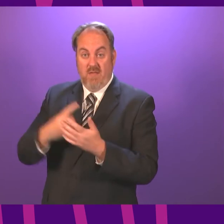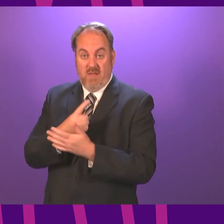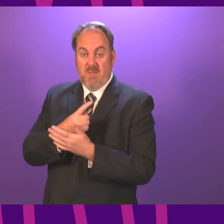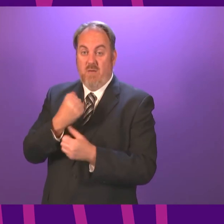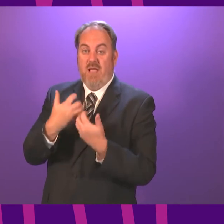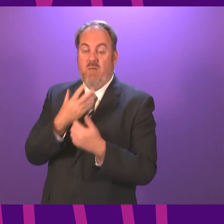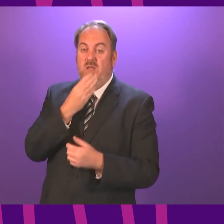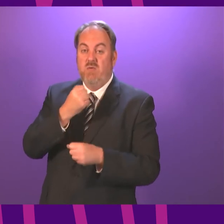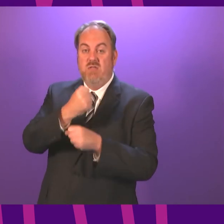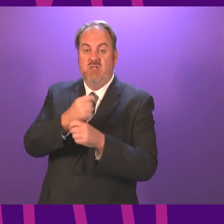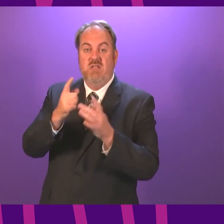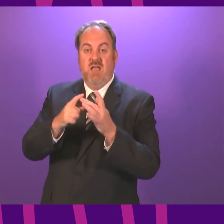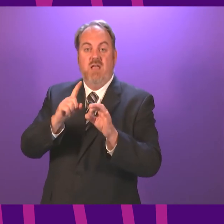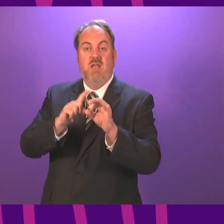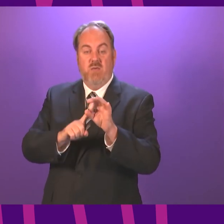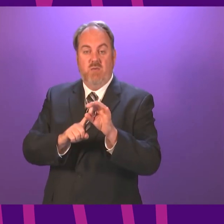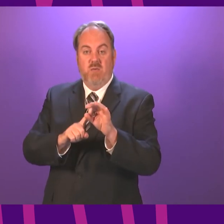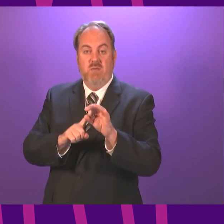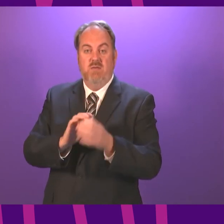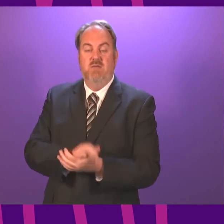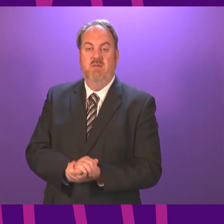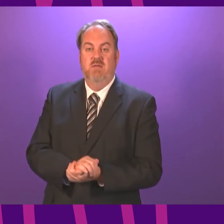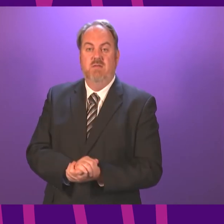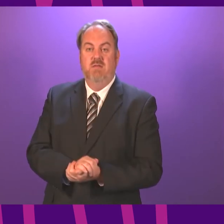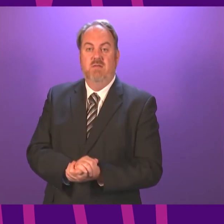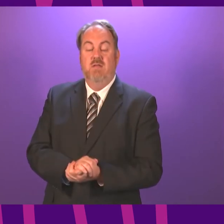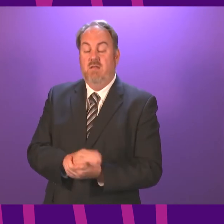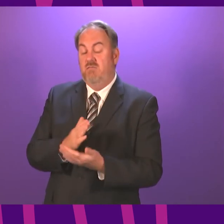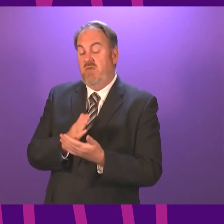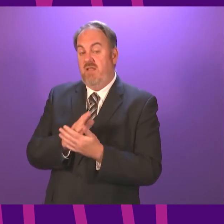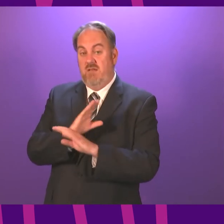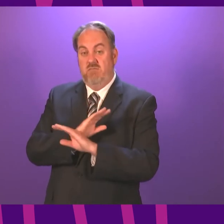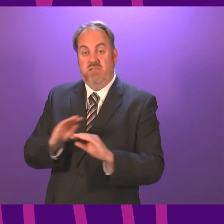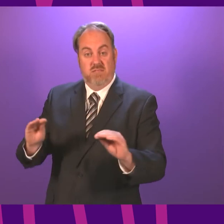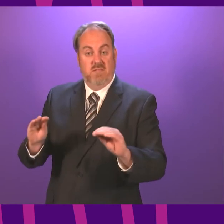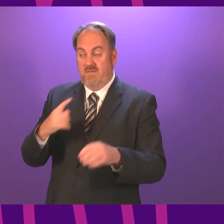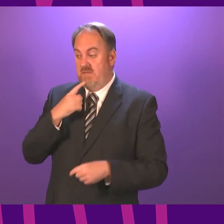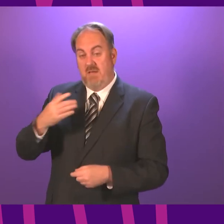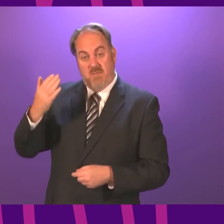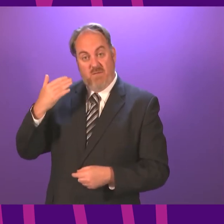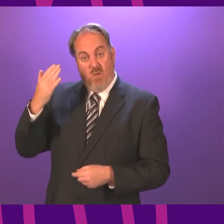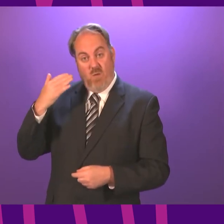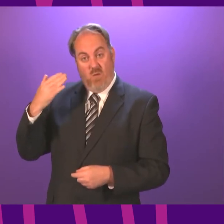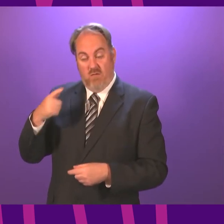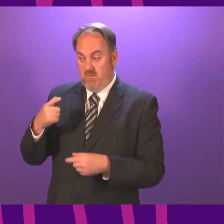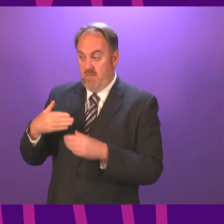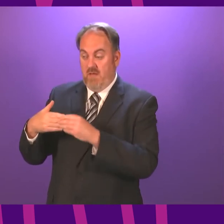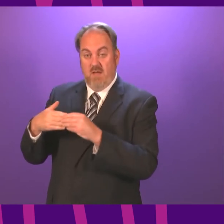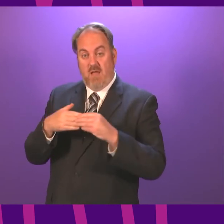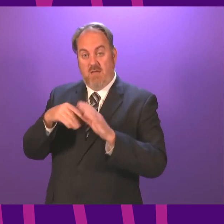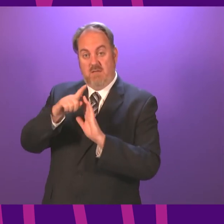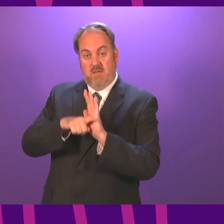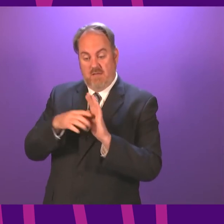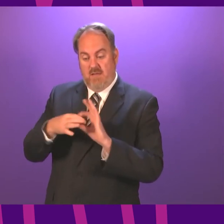GIQ when Parliament is sitting, and as I have said previously, and in accordance with guidance on ministerial